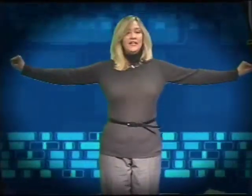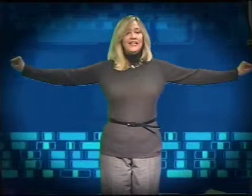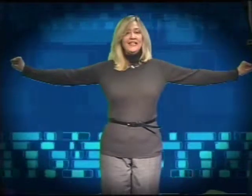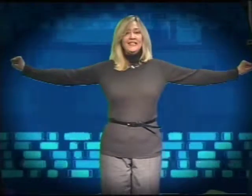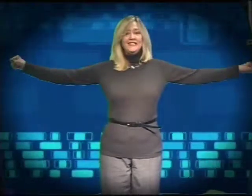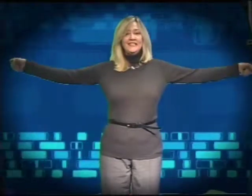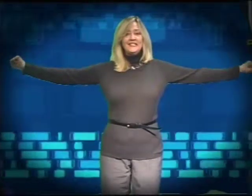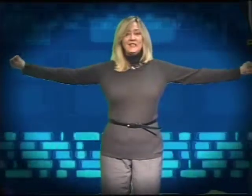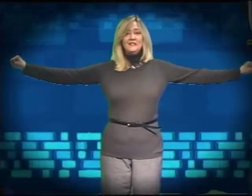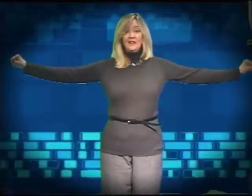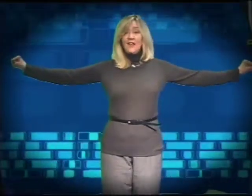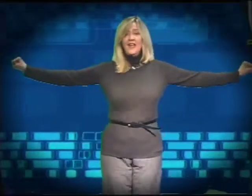Equidistant.